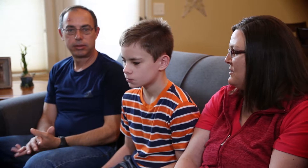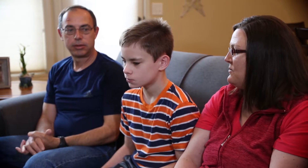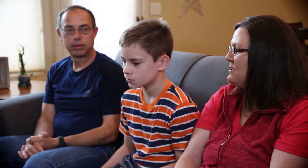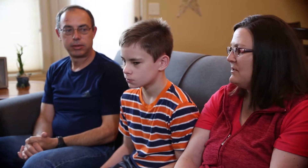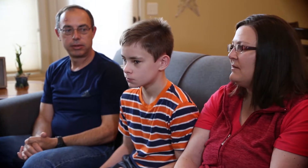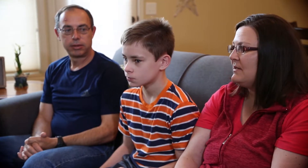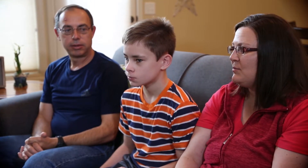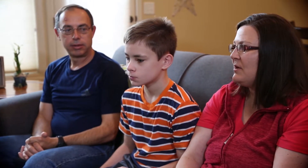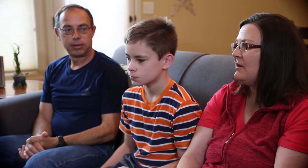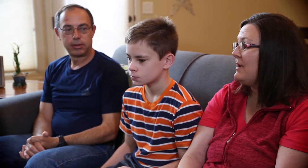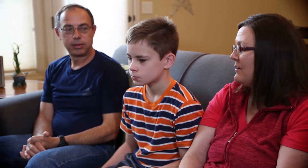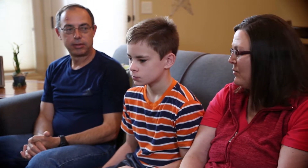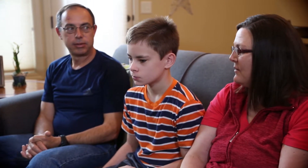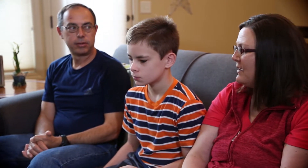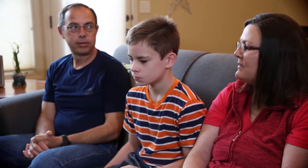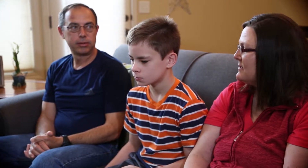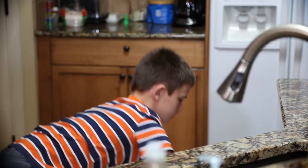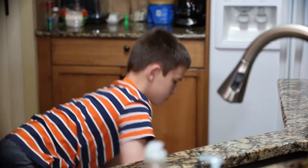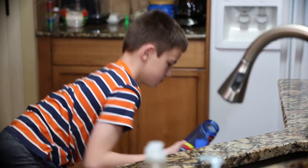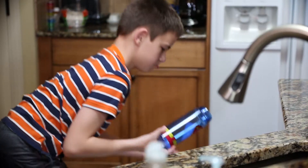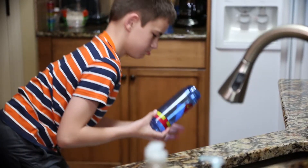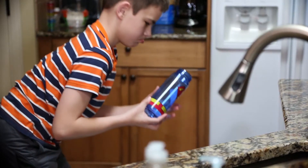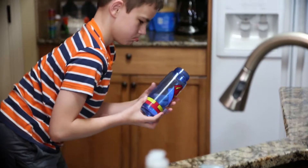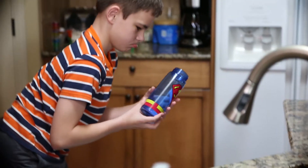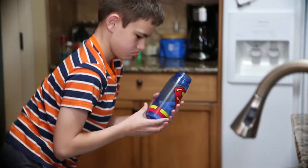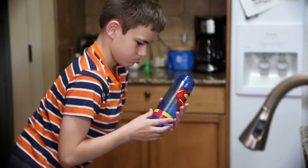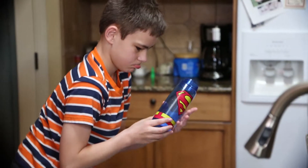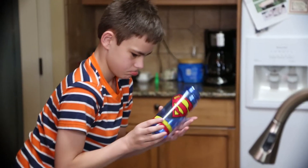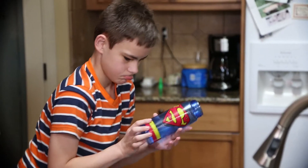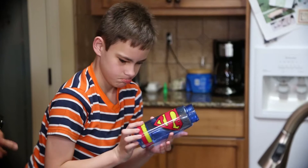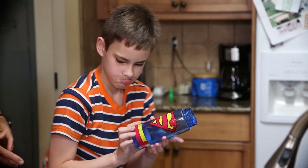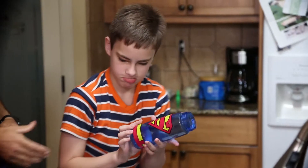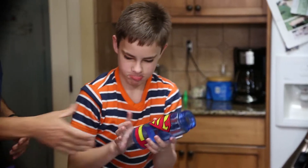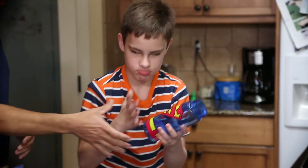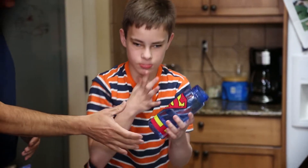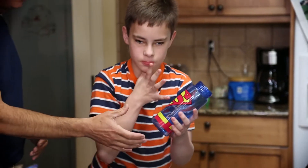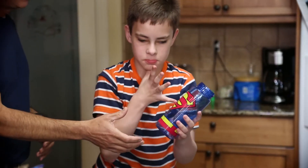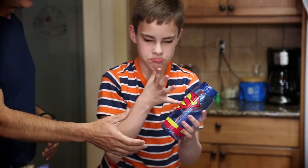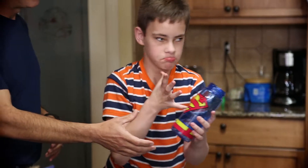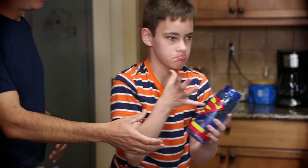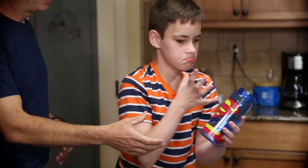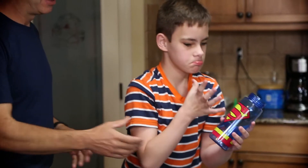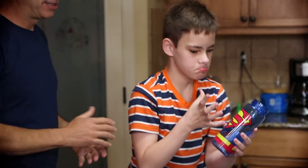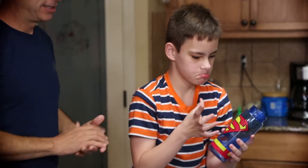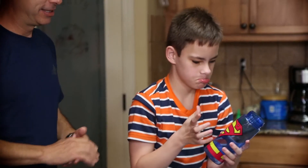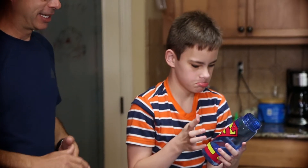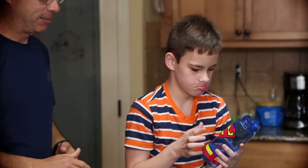frustration on his part and our part, yes. He can communicate what he wants without getting agitated and then he can get frustrated